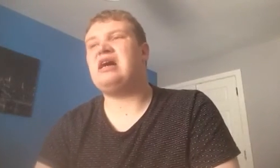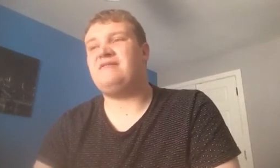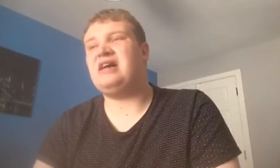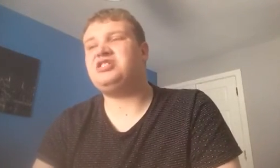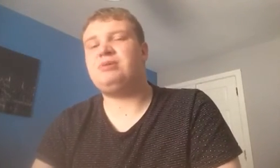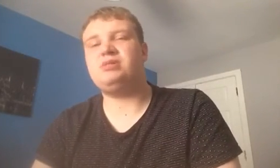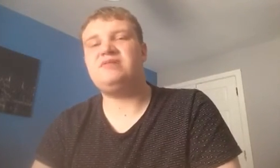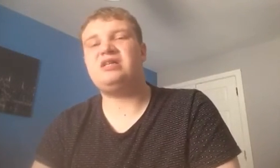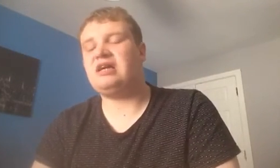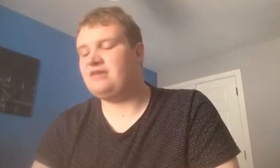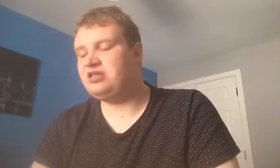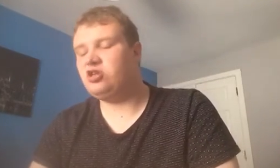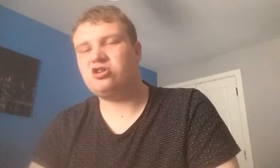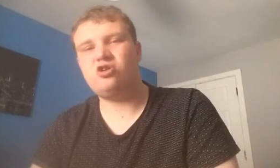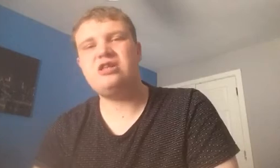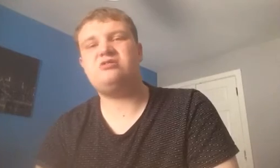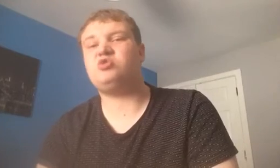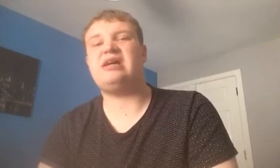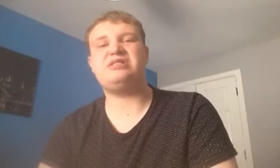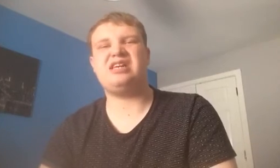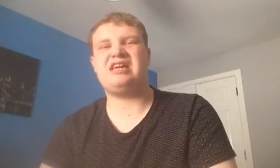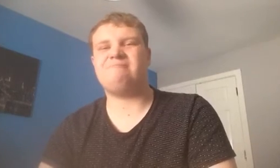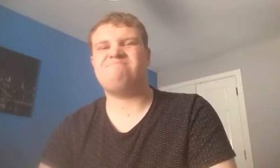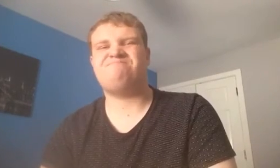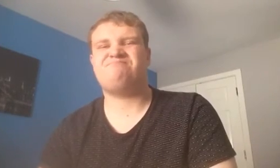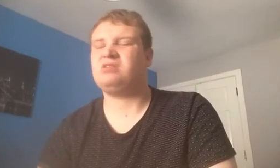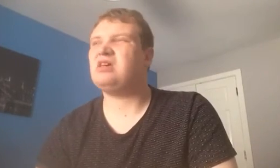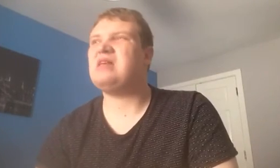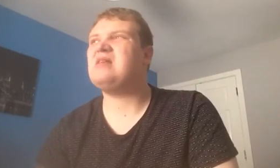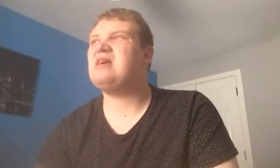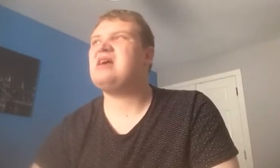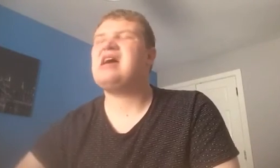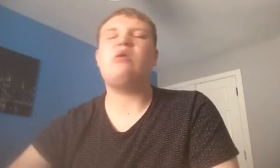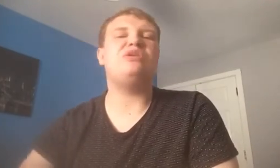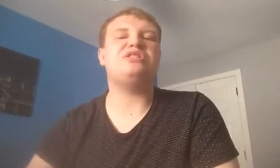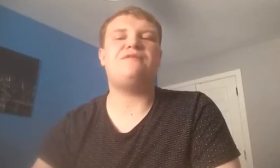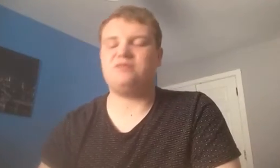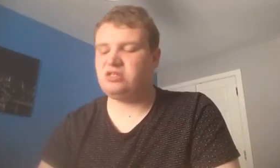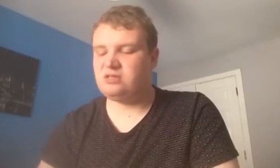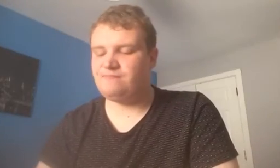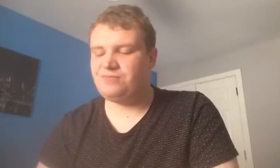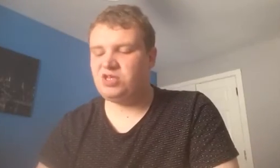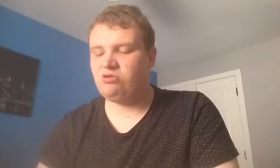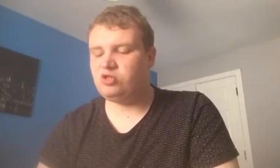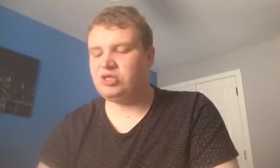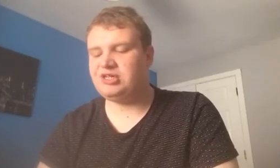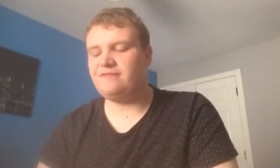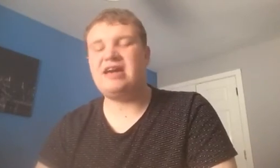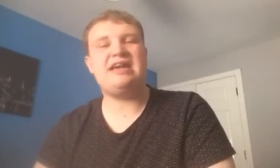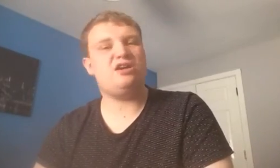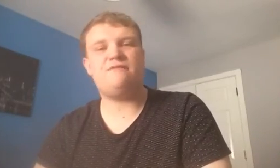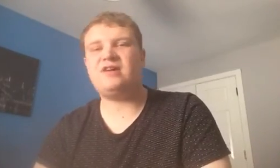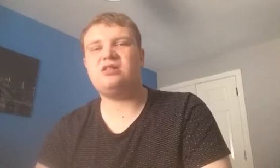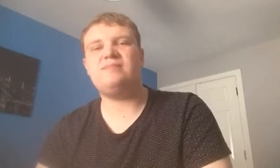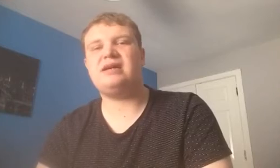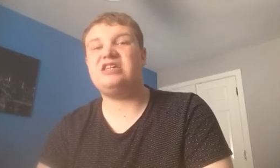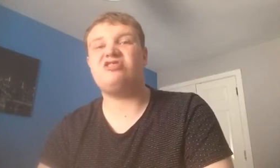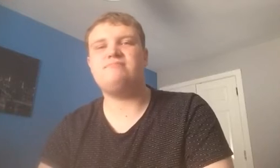If it has to be believed. And you're gone. I want to say. It wasn't if. You were treated very unfairly by Graham